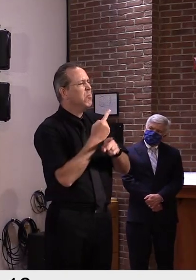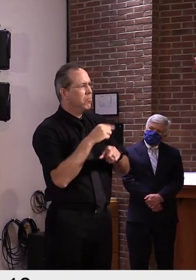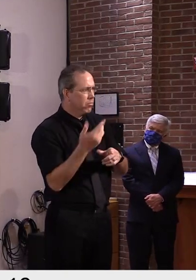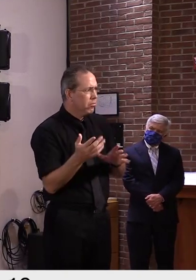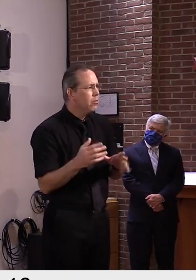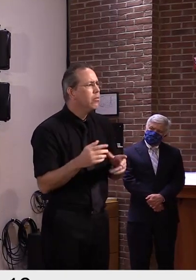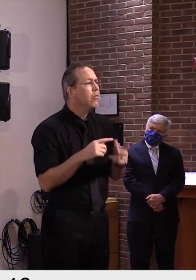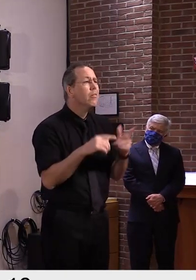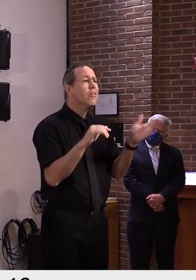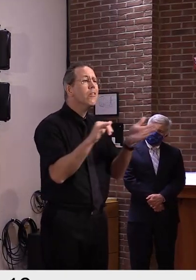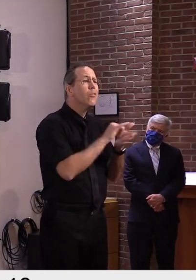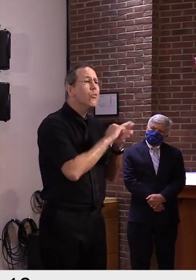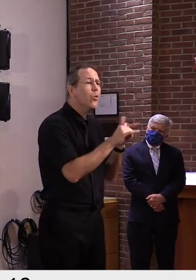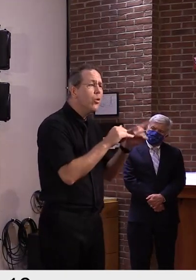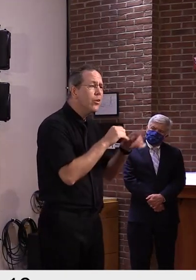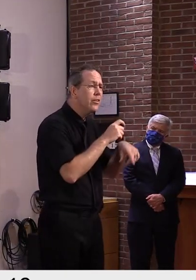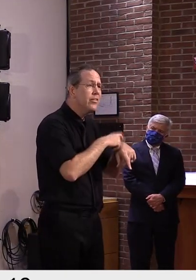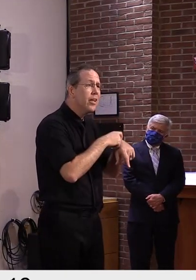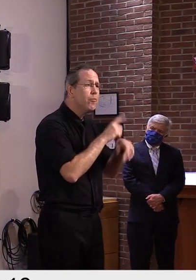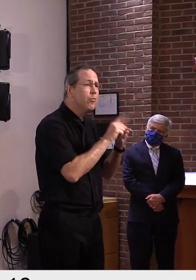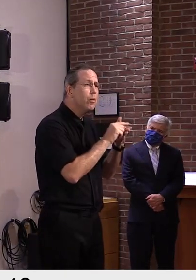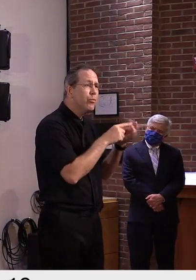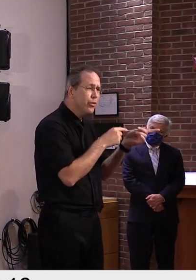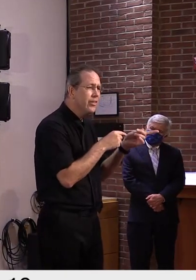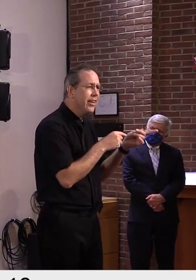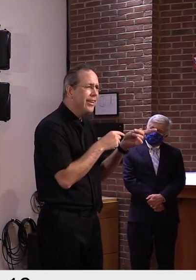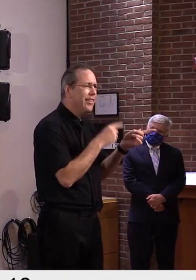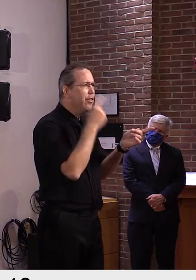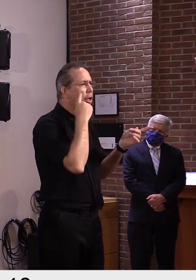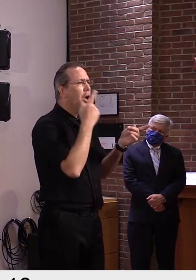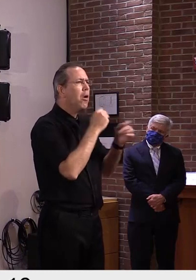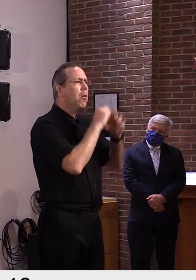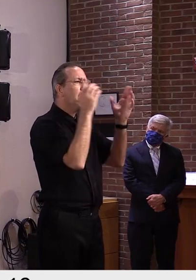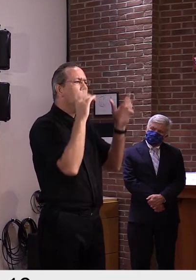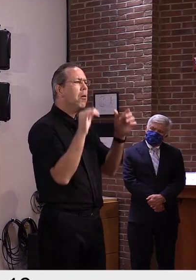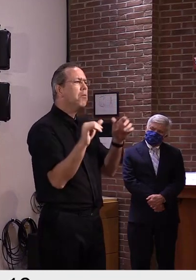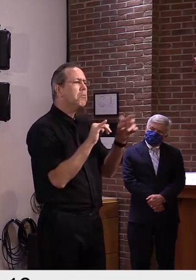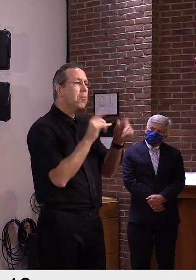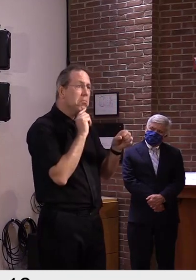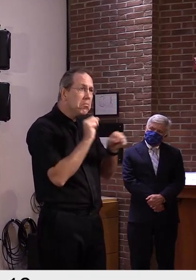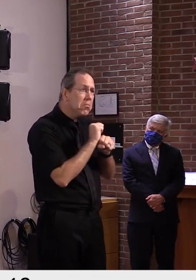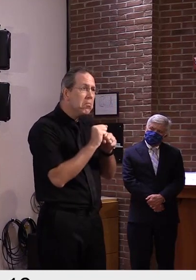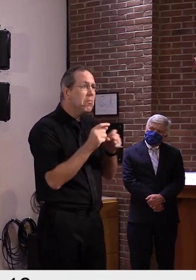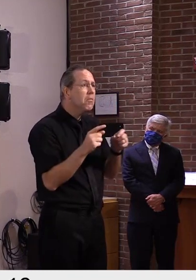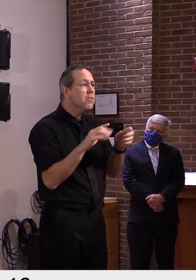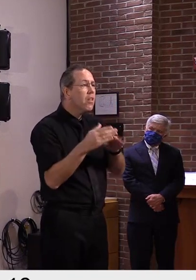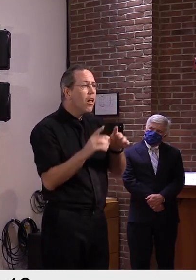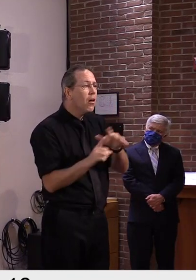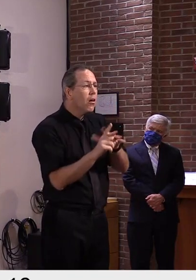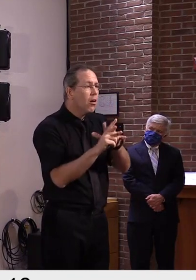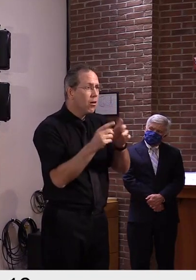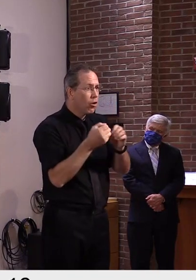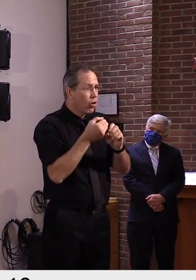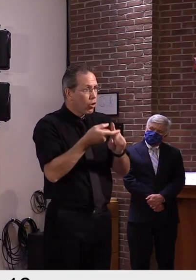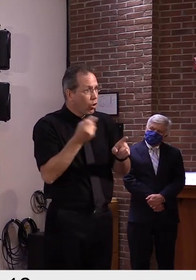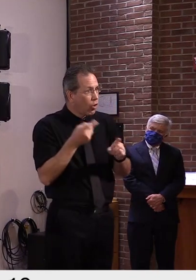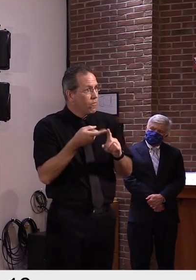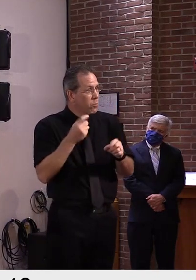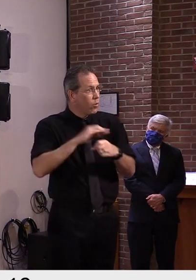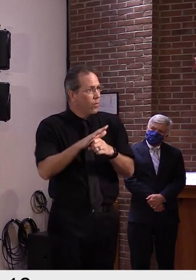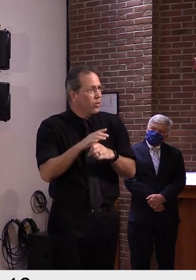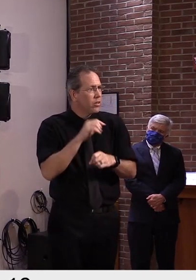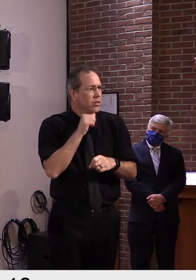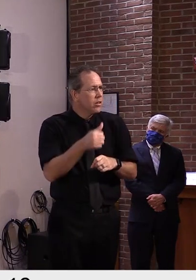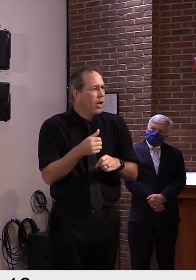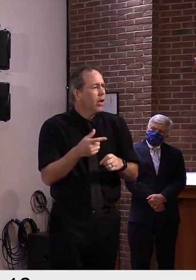gotta be a reason that their death rate would have been higher during this period of time. So it must be that COVID played a role and they